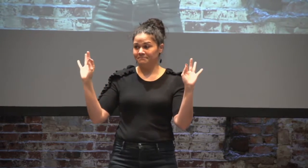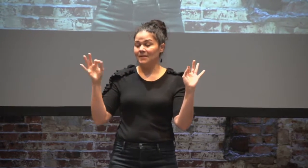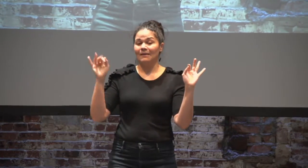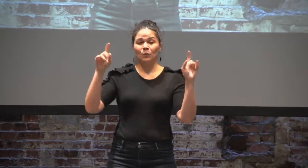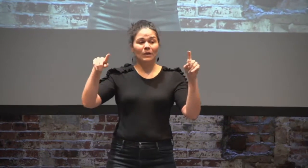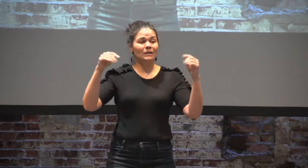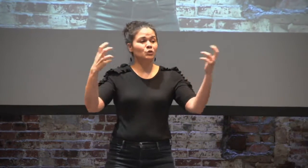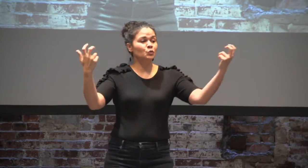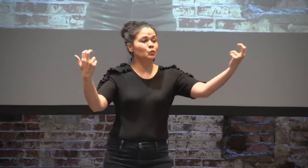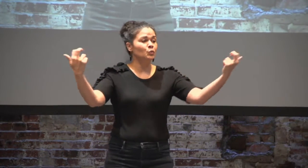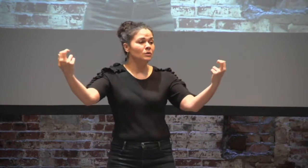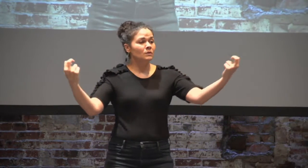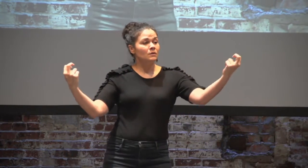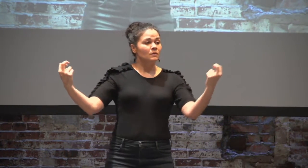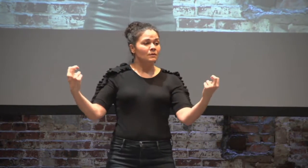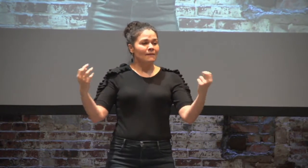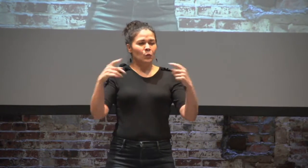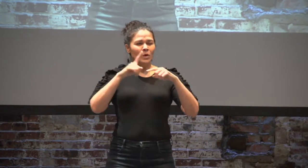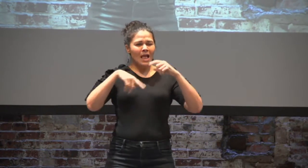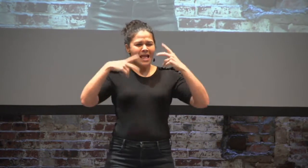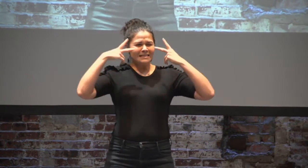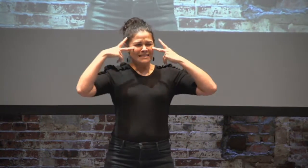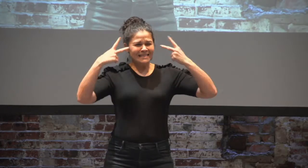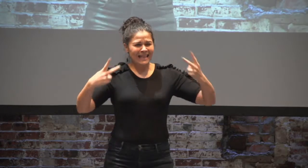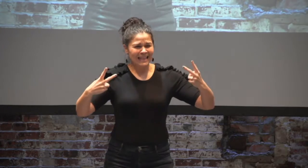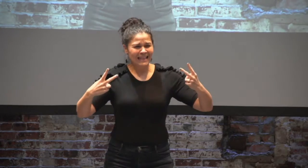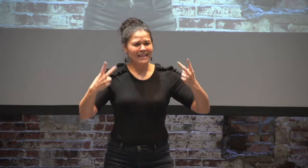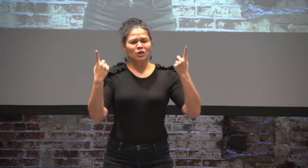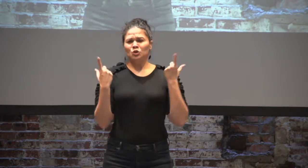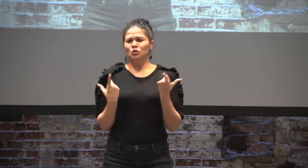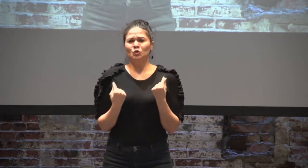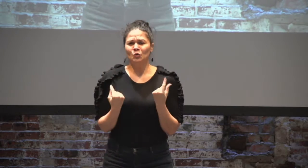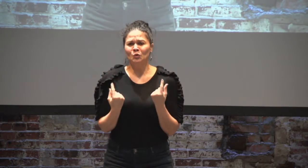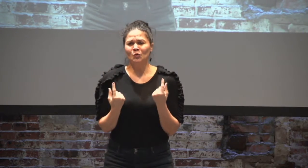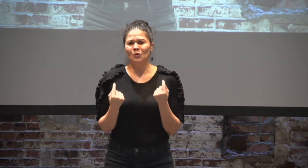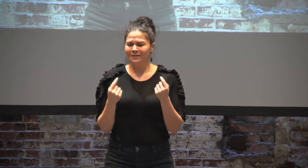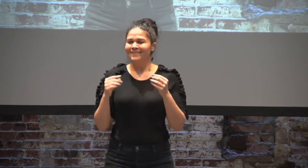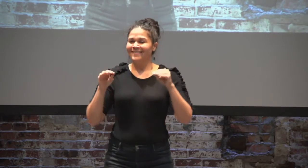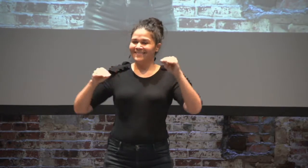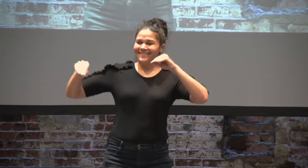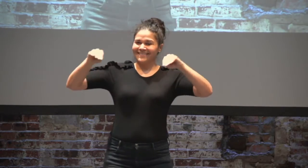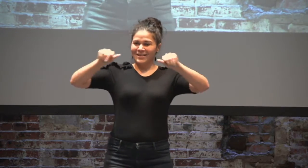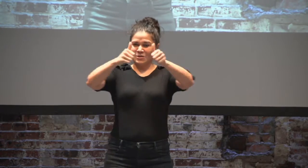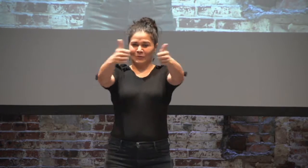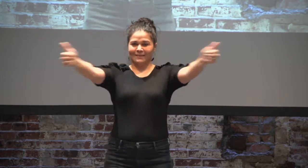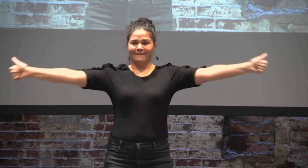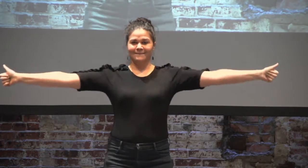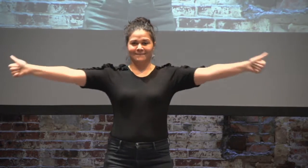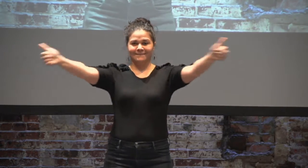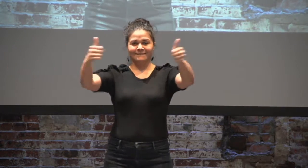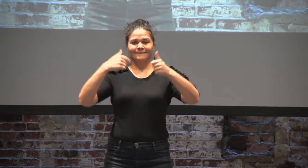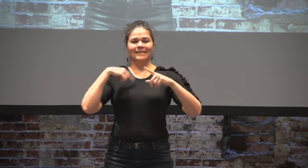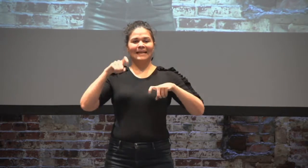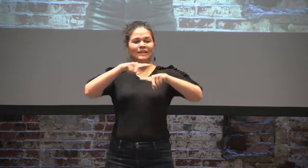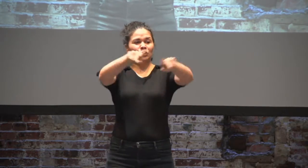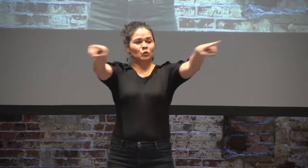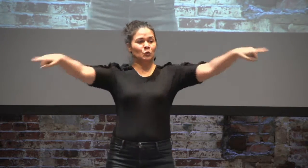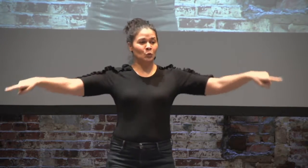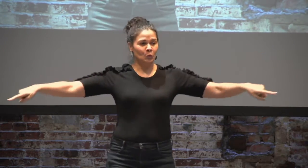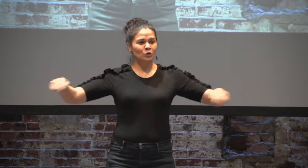And we're ready to start. If you need to adjust your seating to be able to see better, do what you need to do, people. Whatever you need